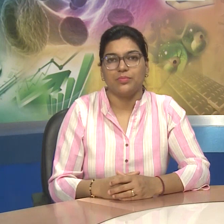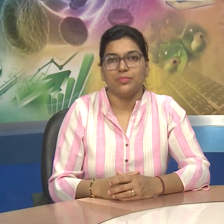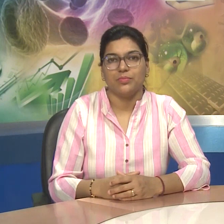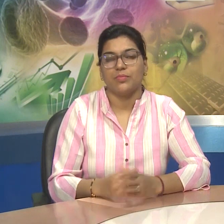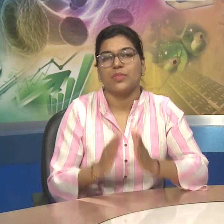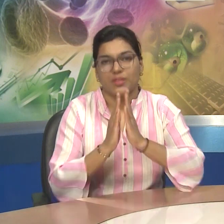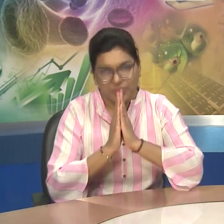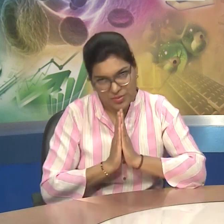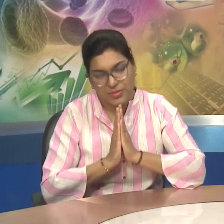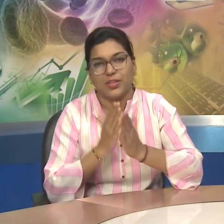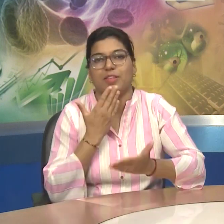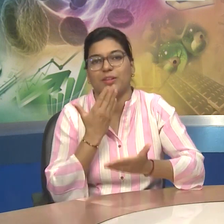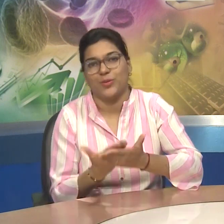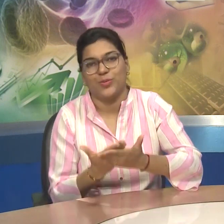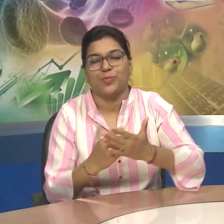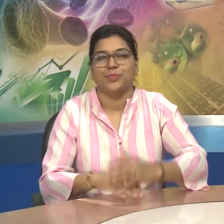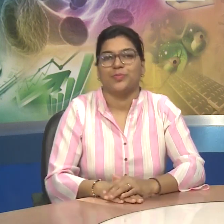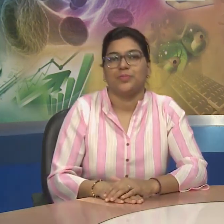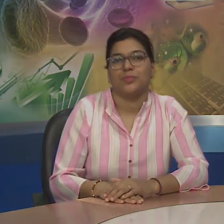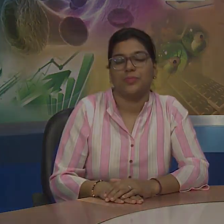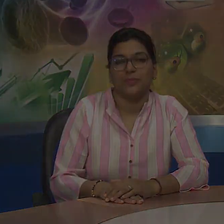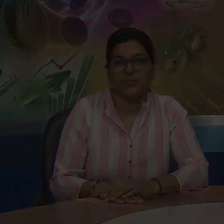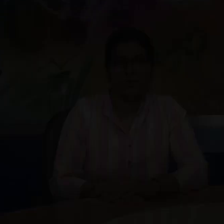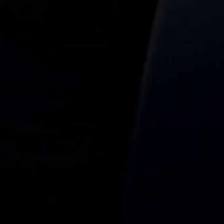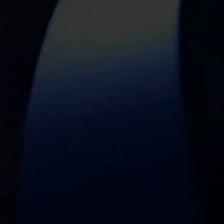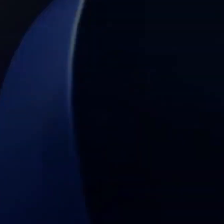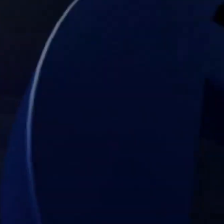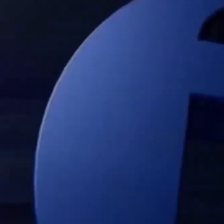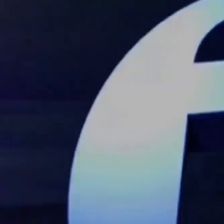Thank You Namaste We